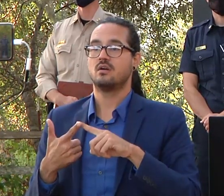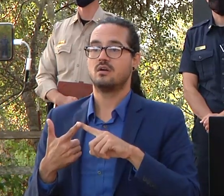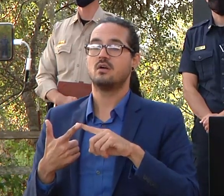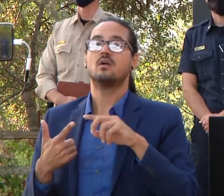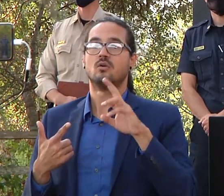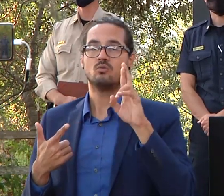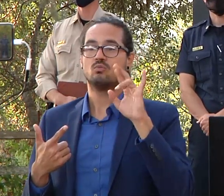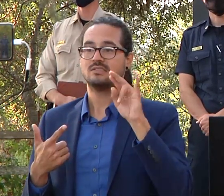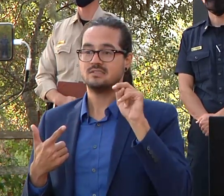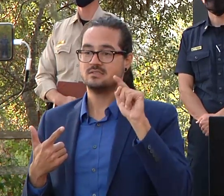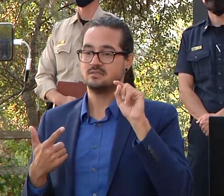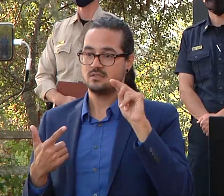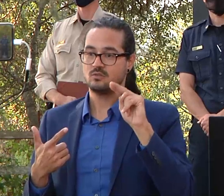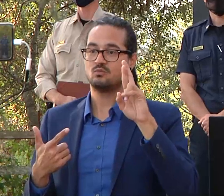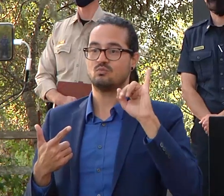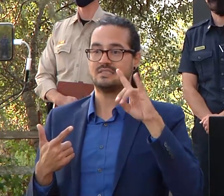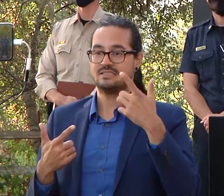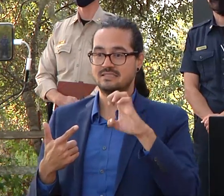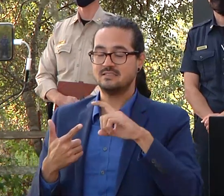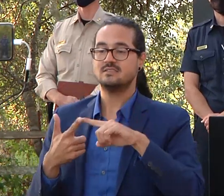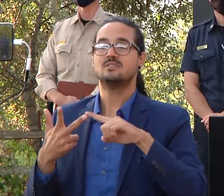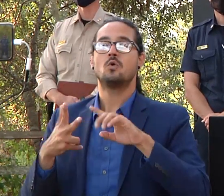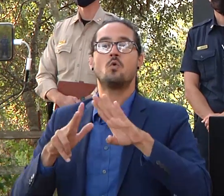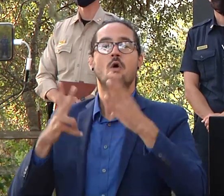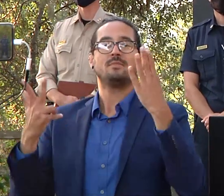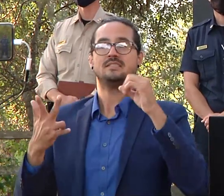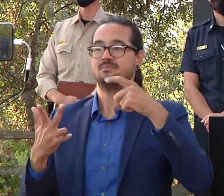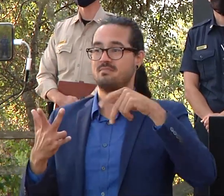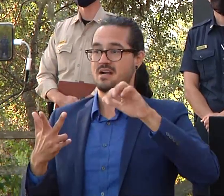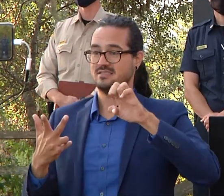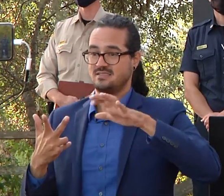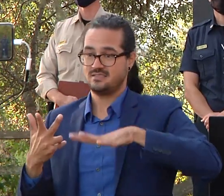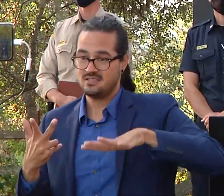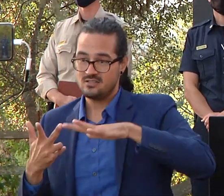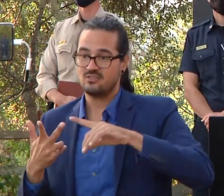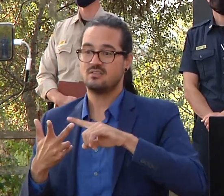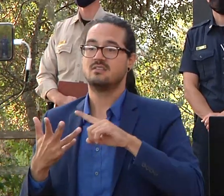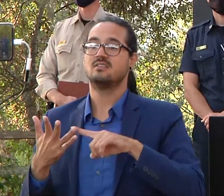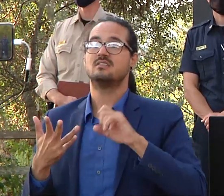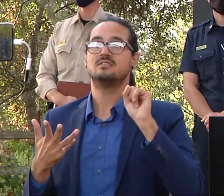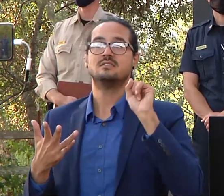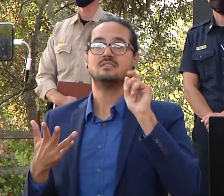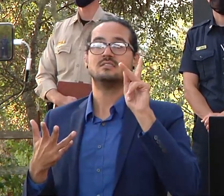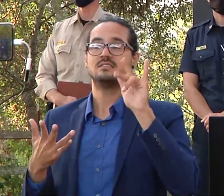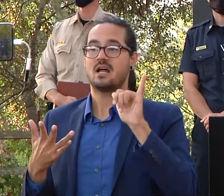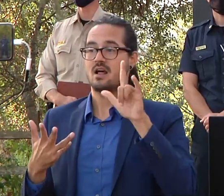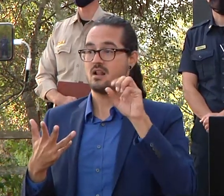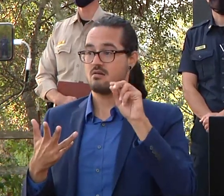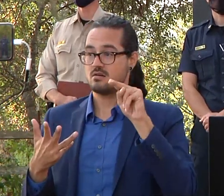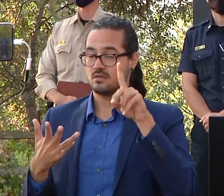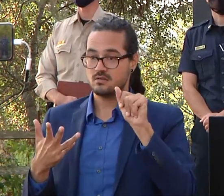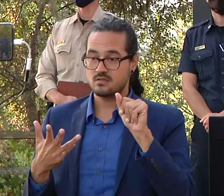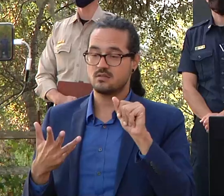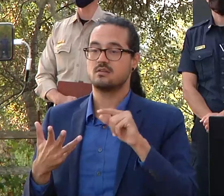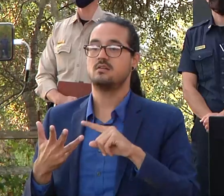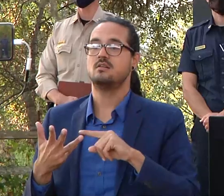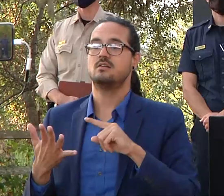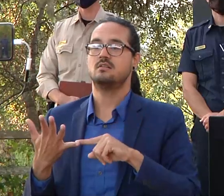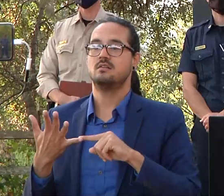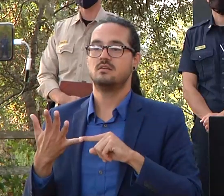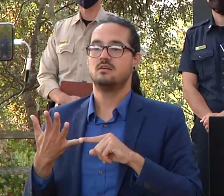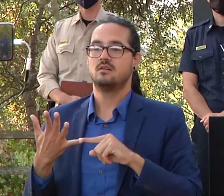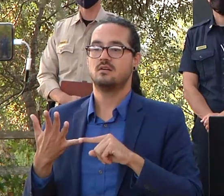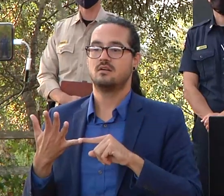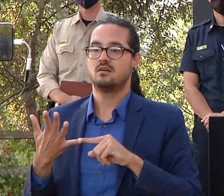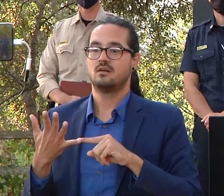skylonda middleton track portola redwood streets park and portola heights currently